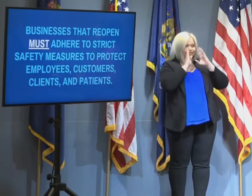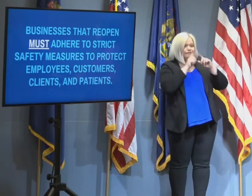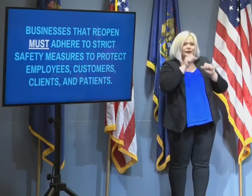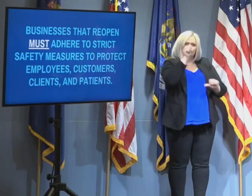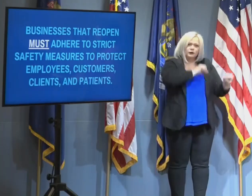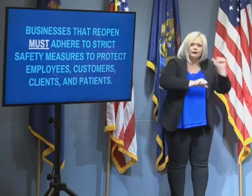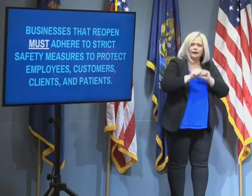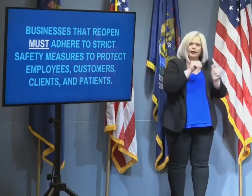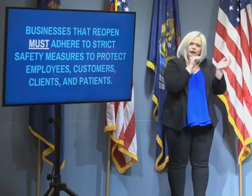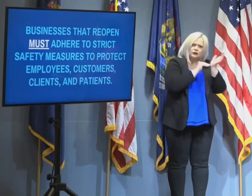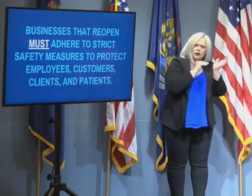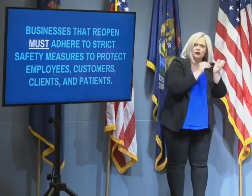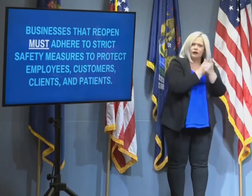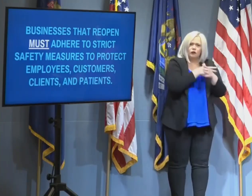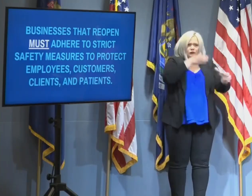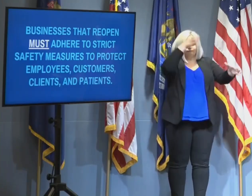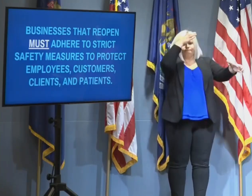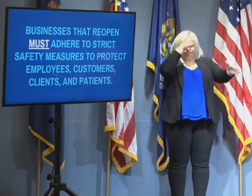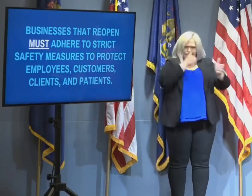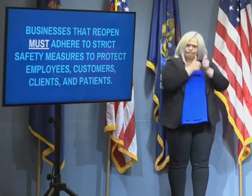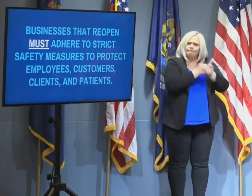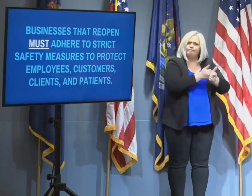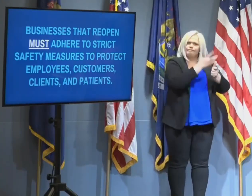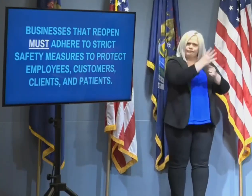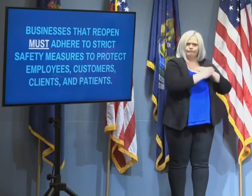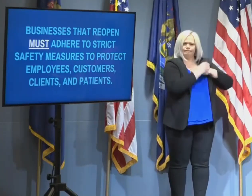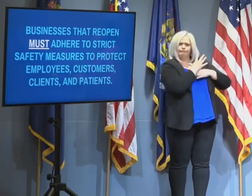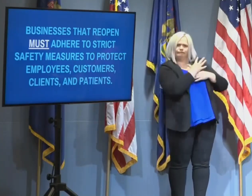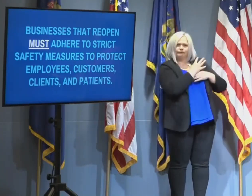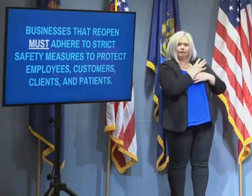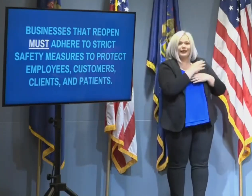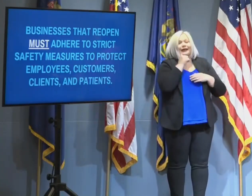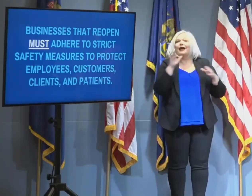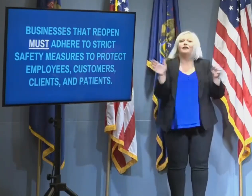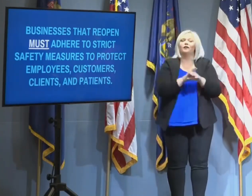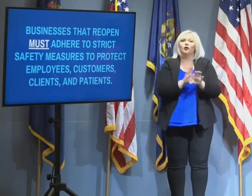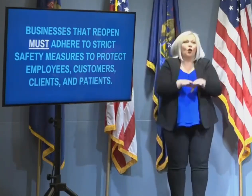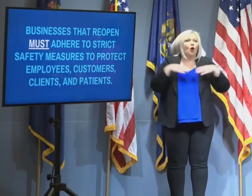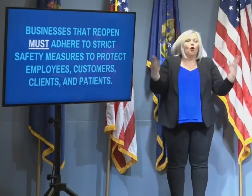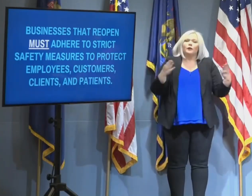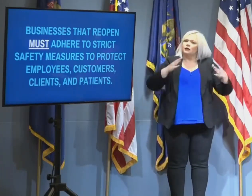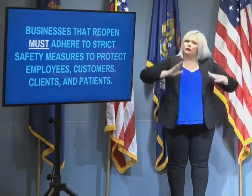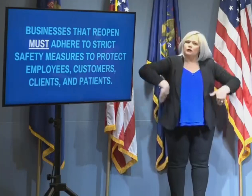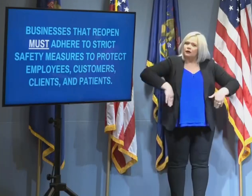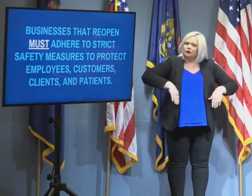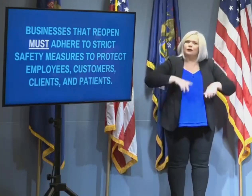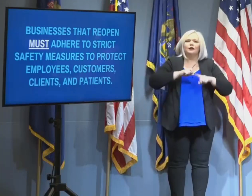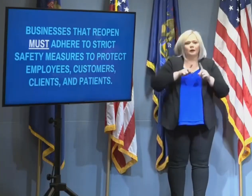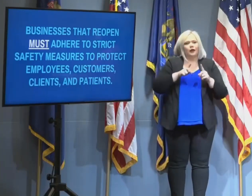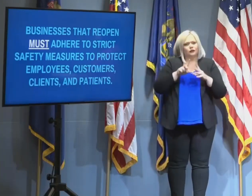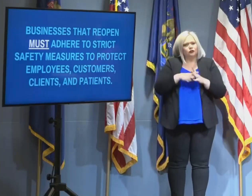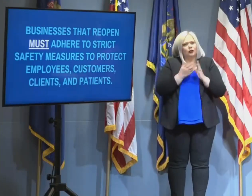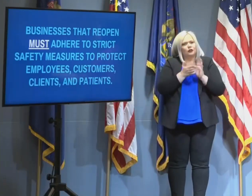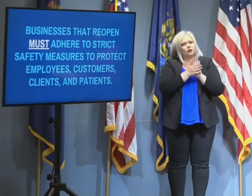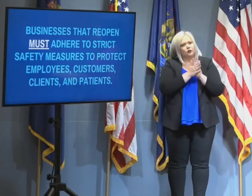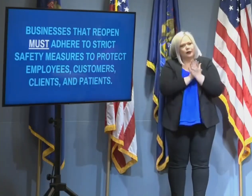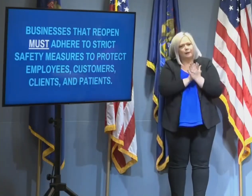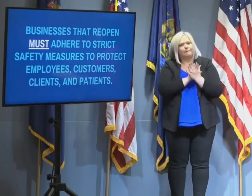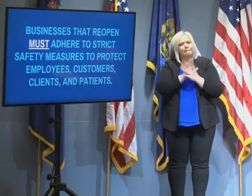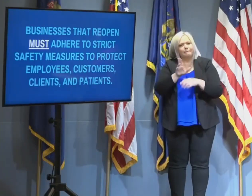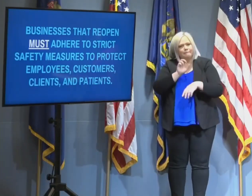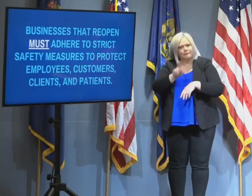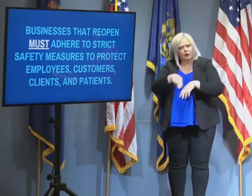look like business as usual, though it will start to look a little more normal. Employees will have to wear personal protection equipment and maintain social